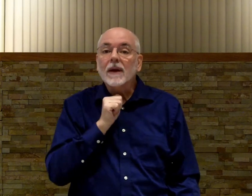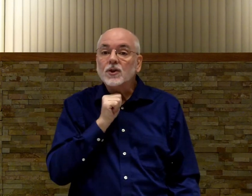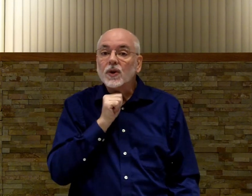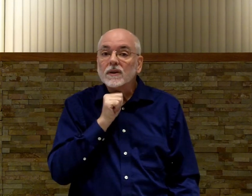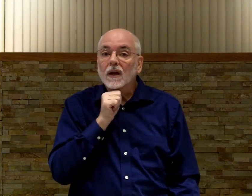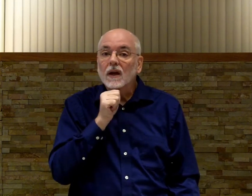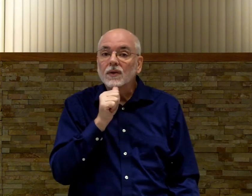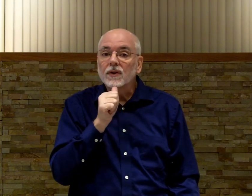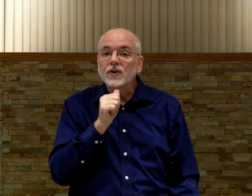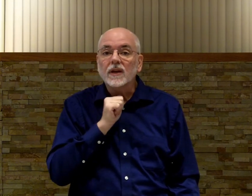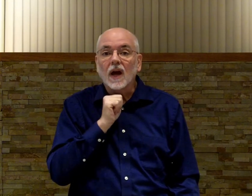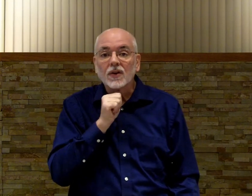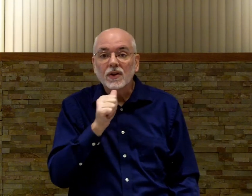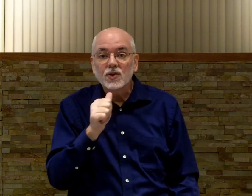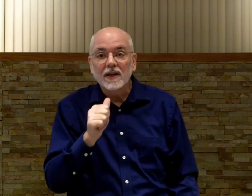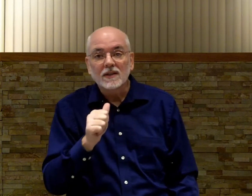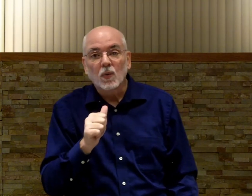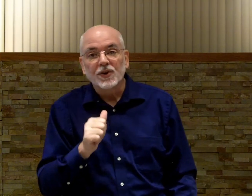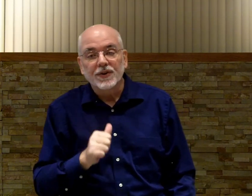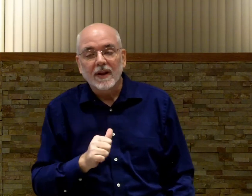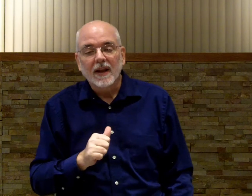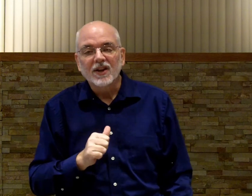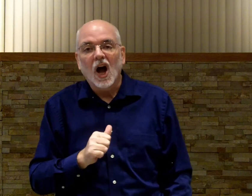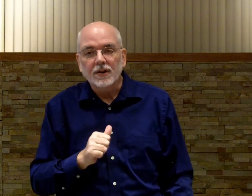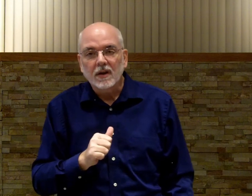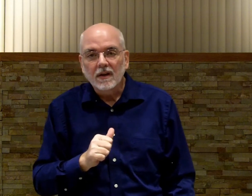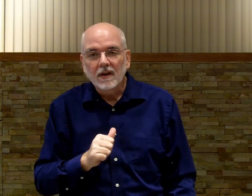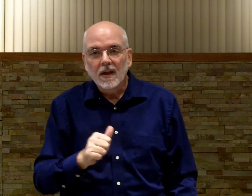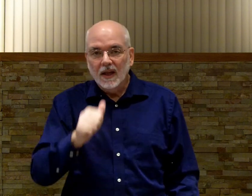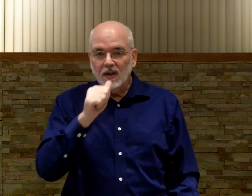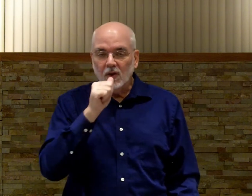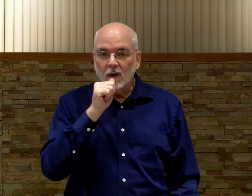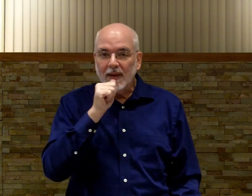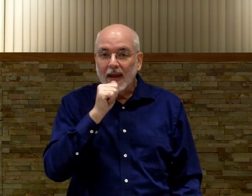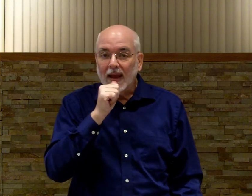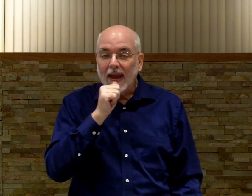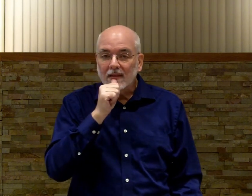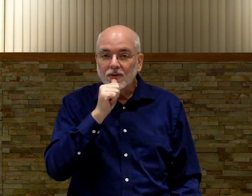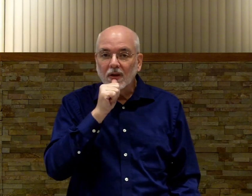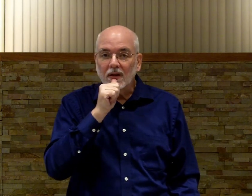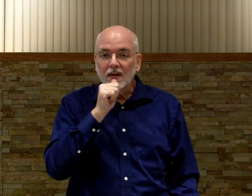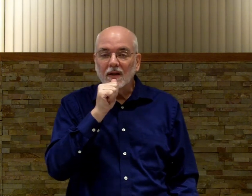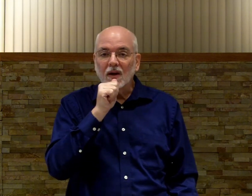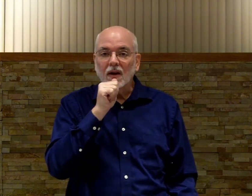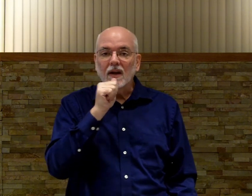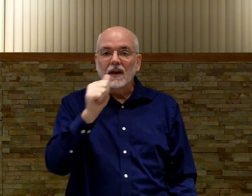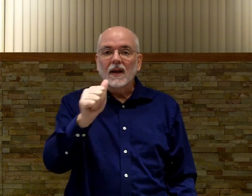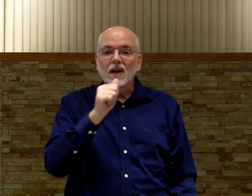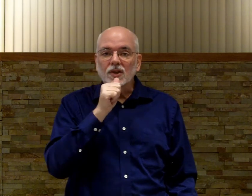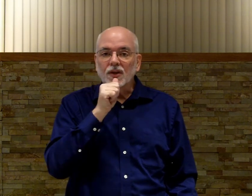Make sure it's not under the chin. Under the chin is the word not. You want to be at the chin. All right? Just